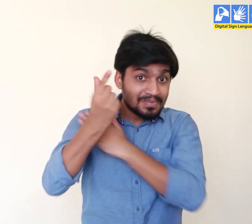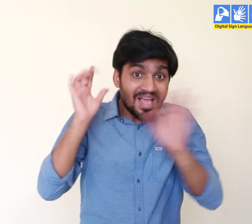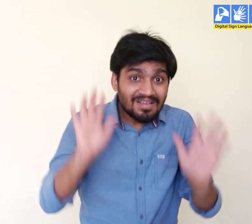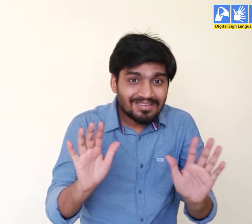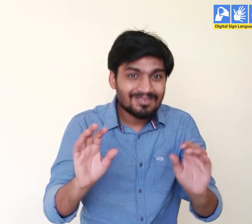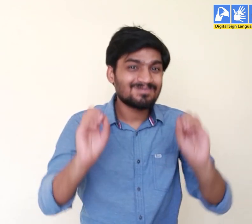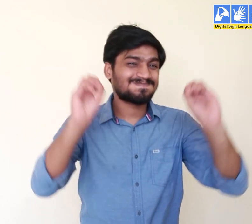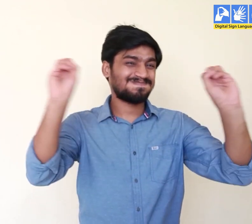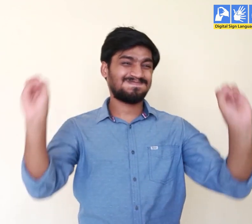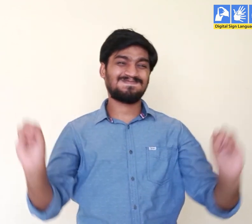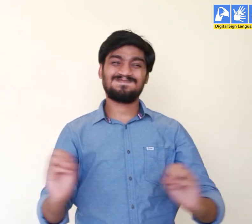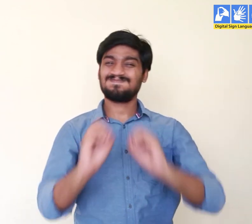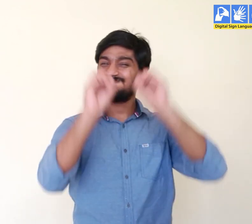No, right?